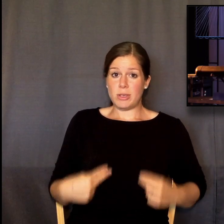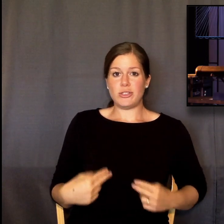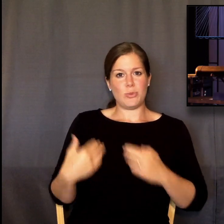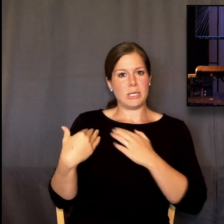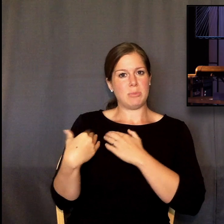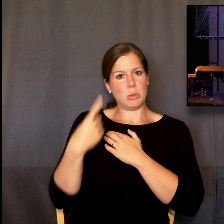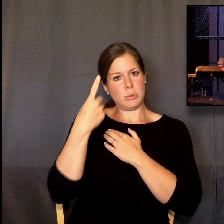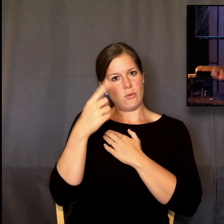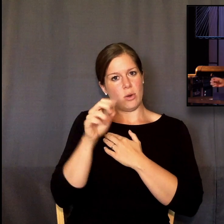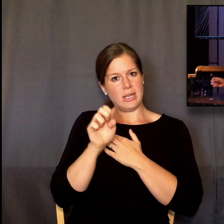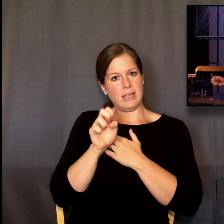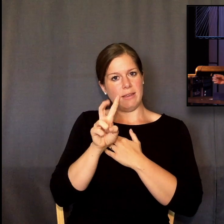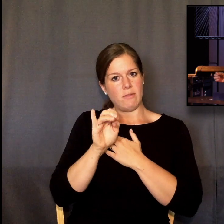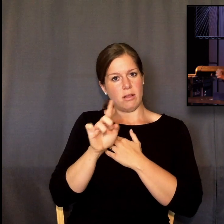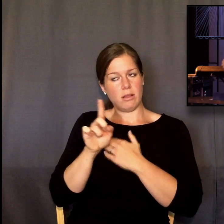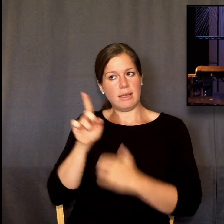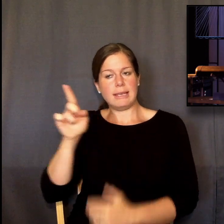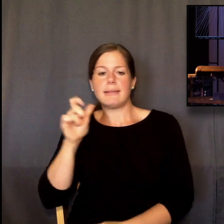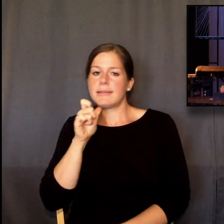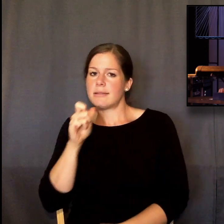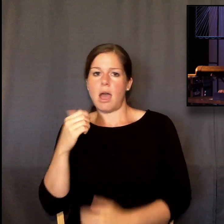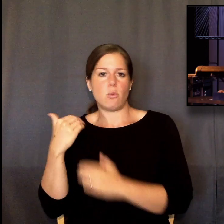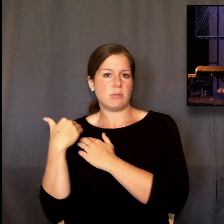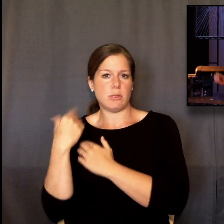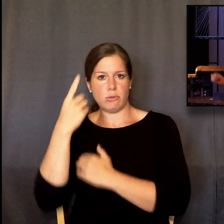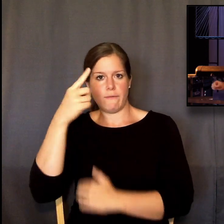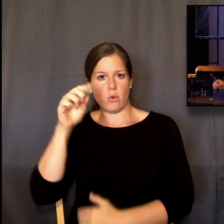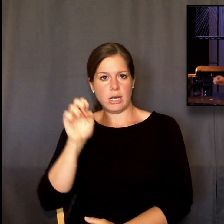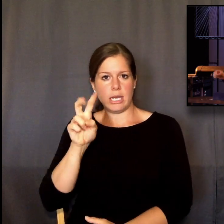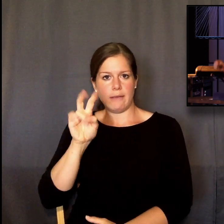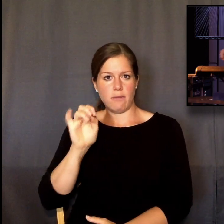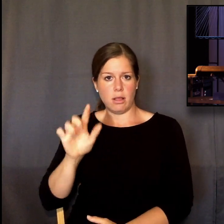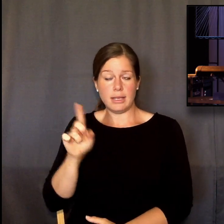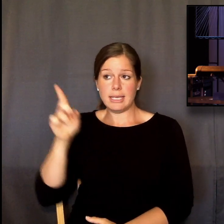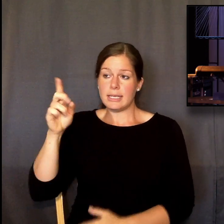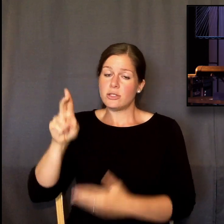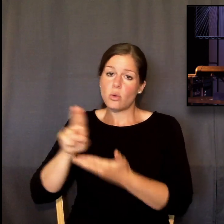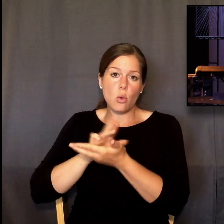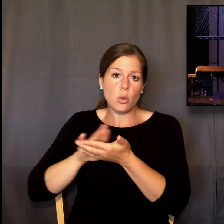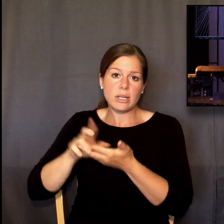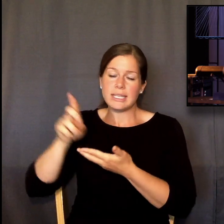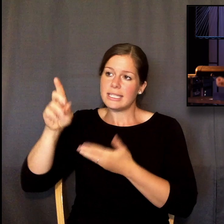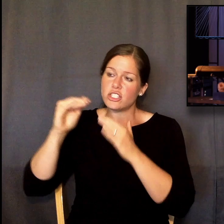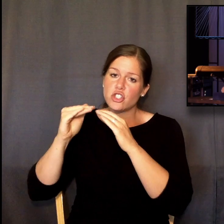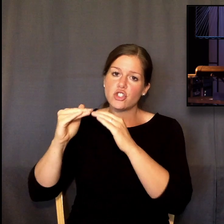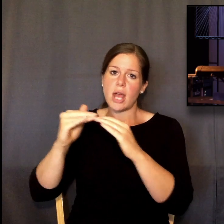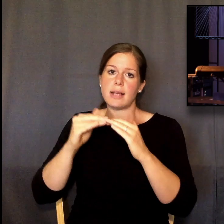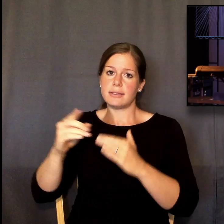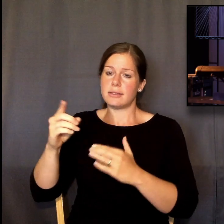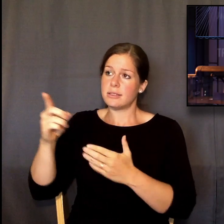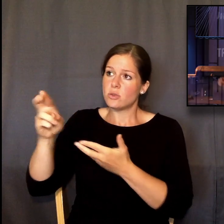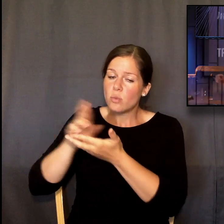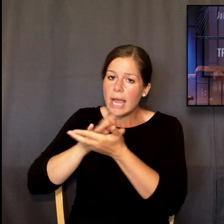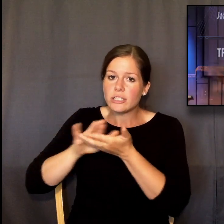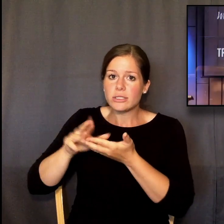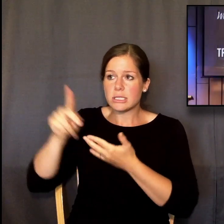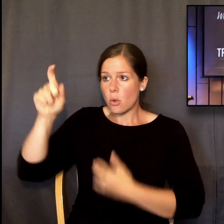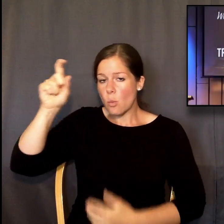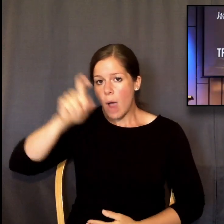is not. He is holy. He is just. He is righteous. He is wise. And he is good. He